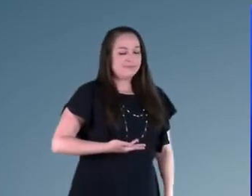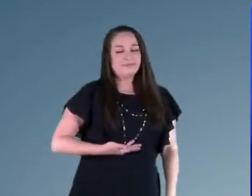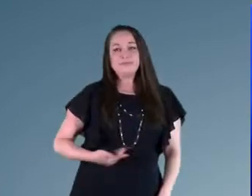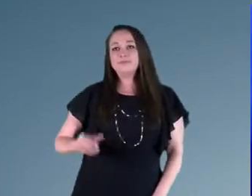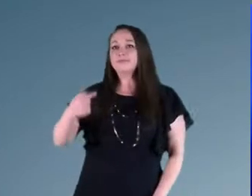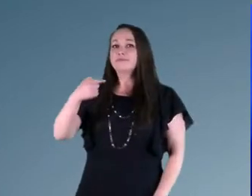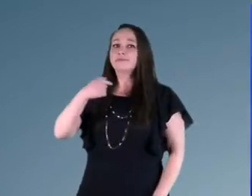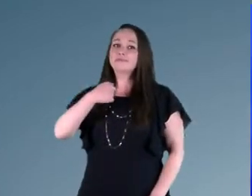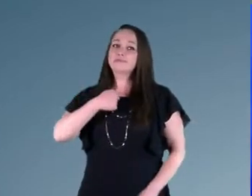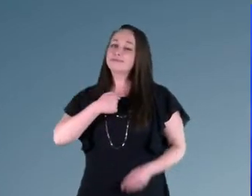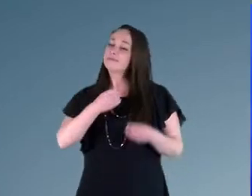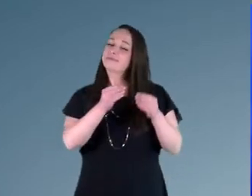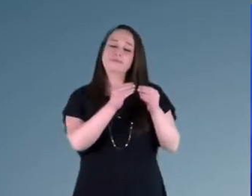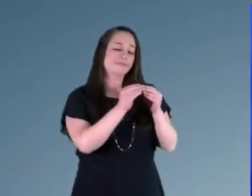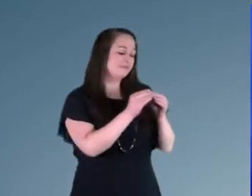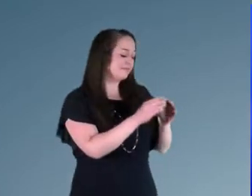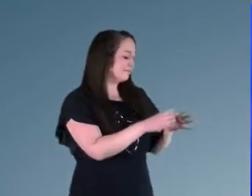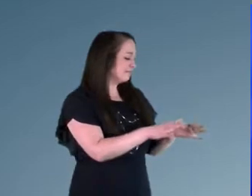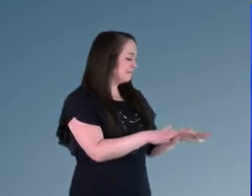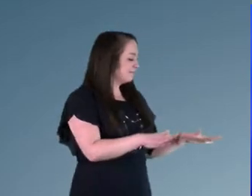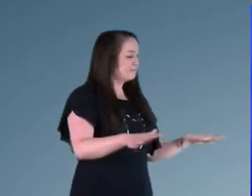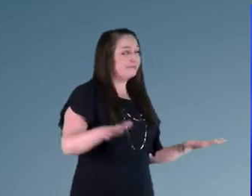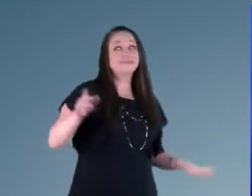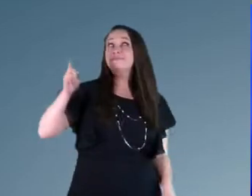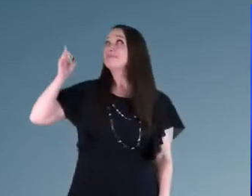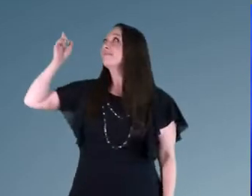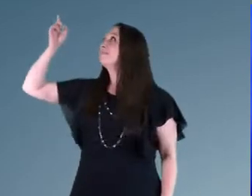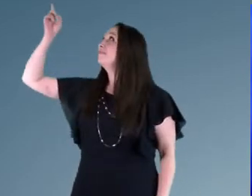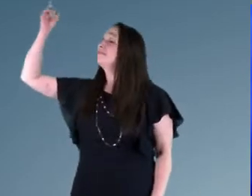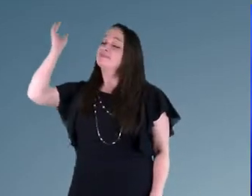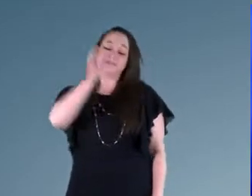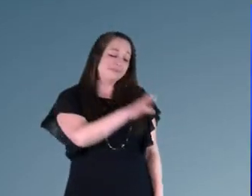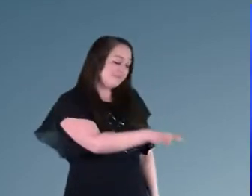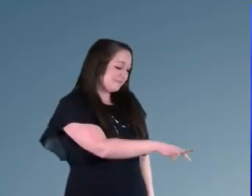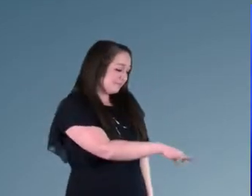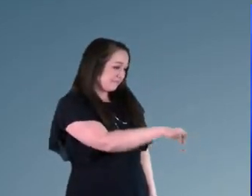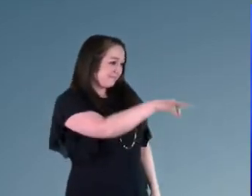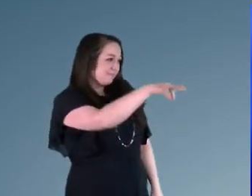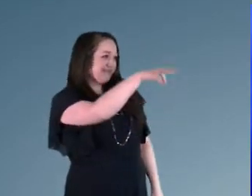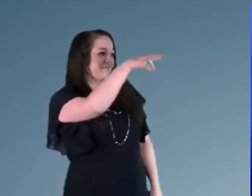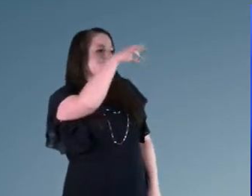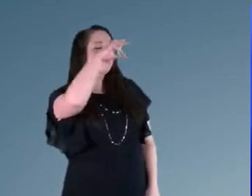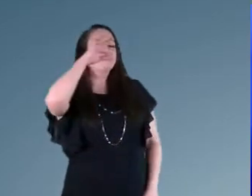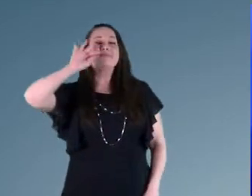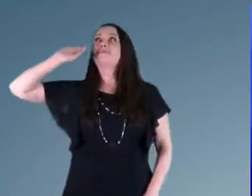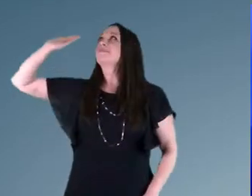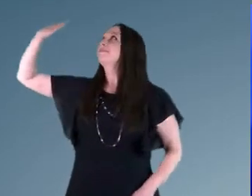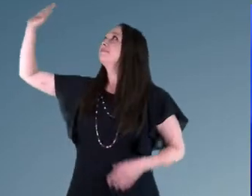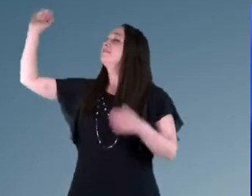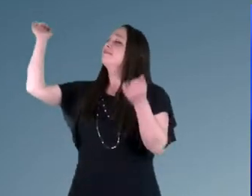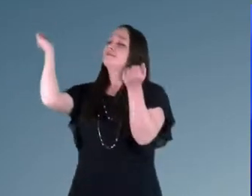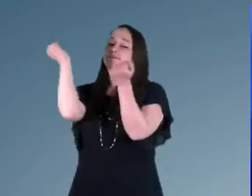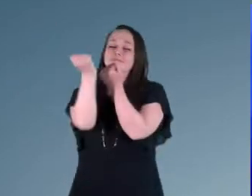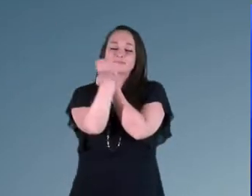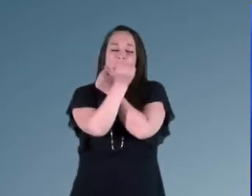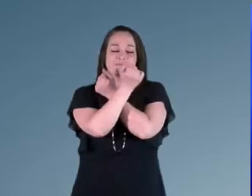I was lost but He brought me, oh His love for me,